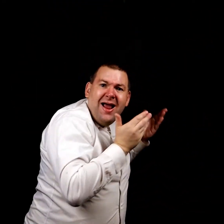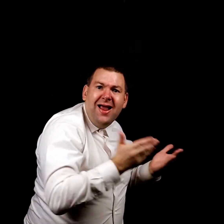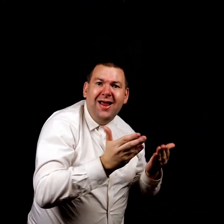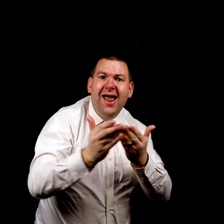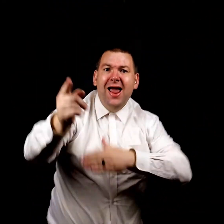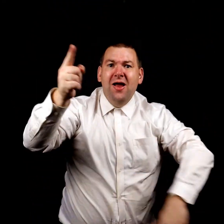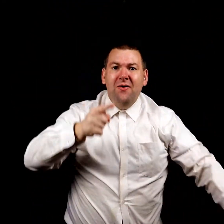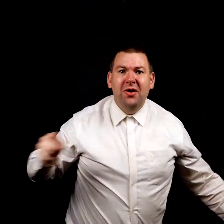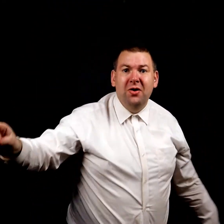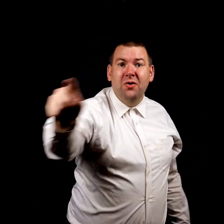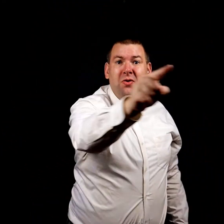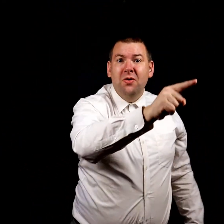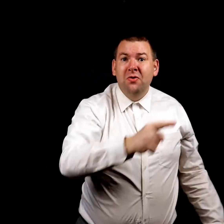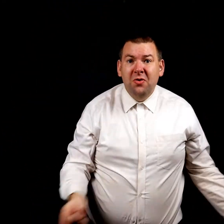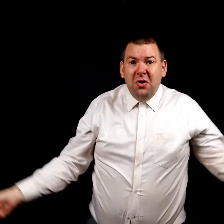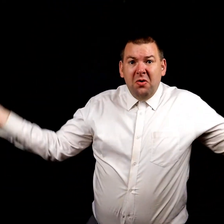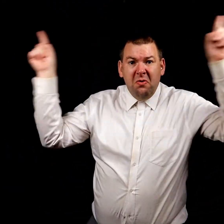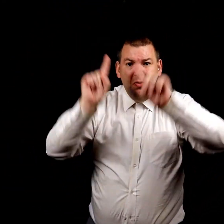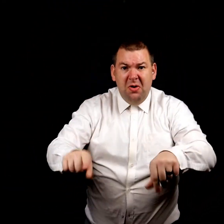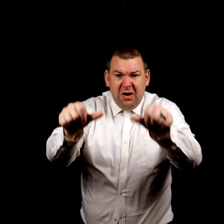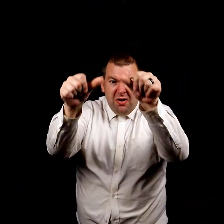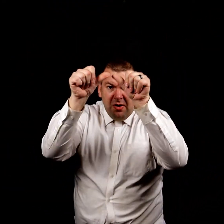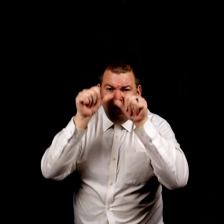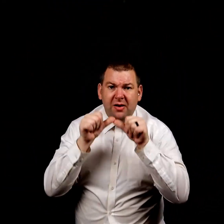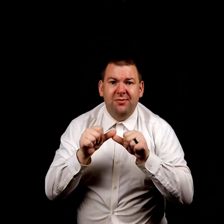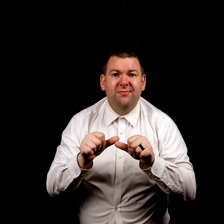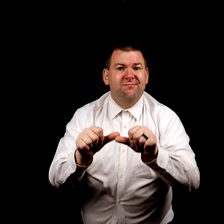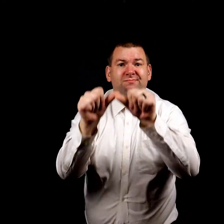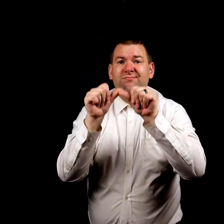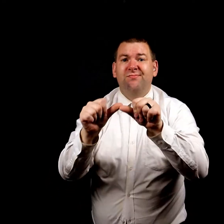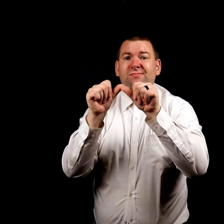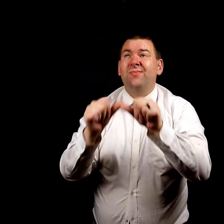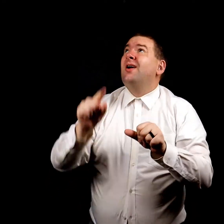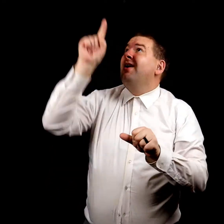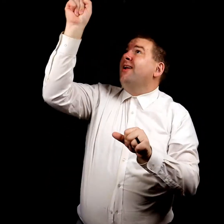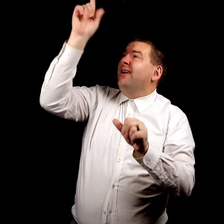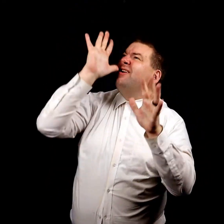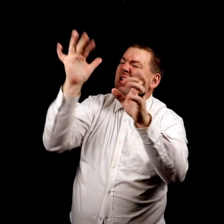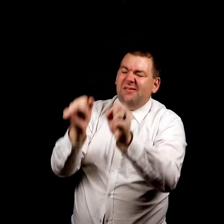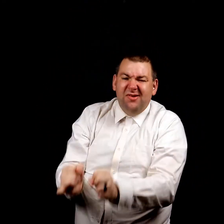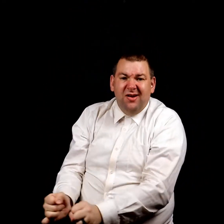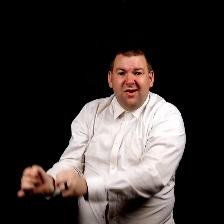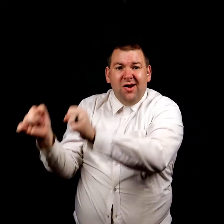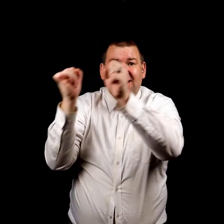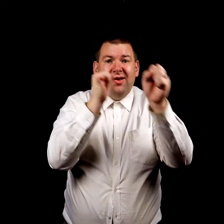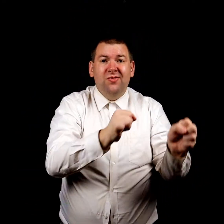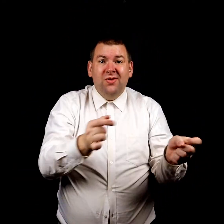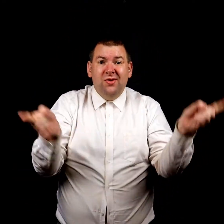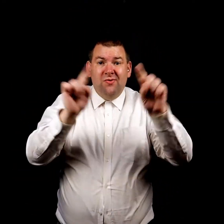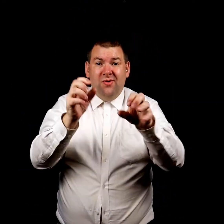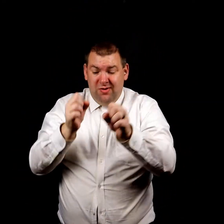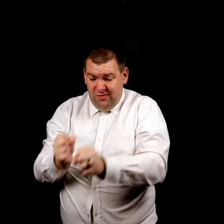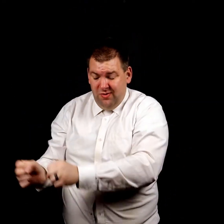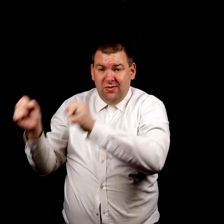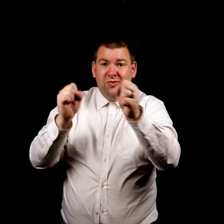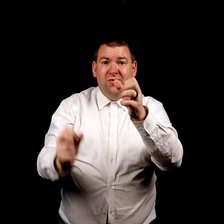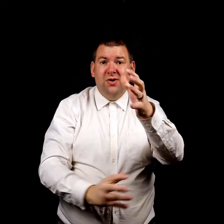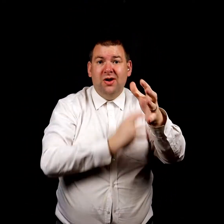He will carry you when you can't go on. He will carry be your strength when your strength is